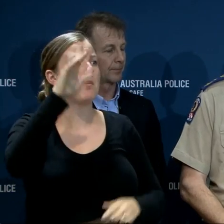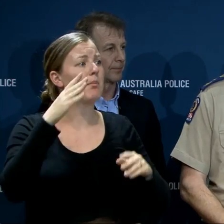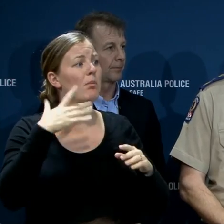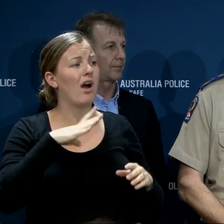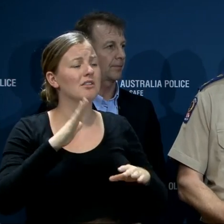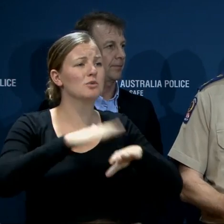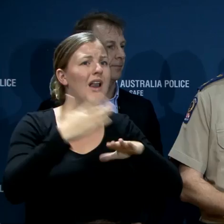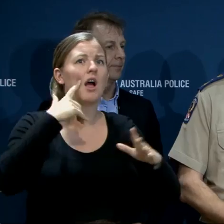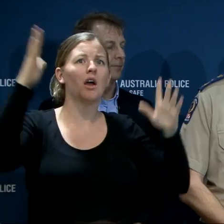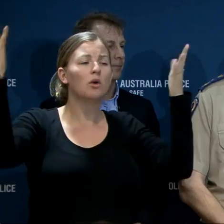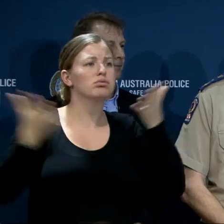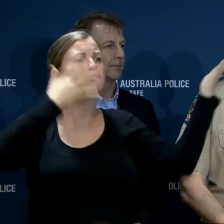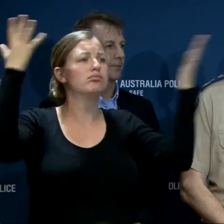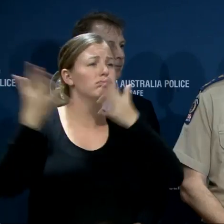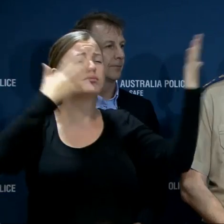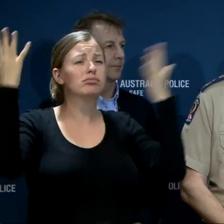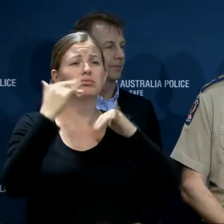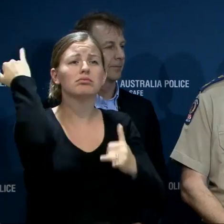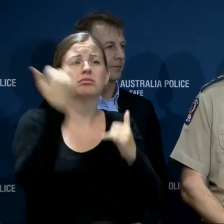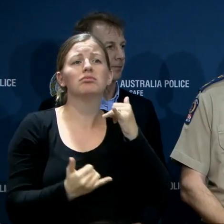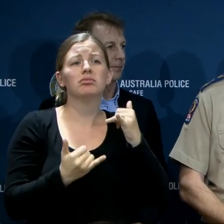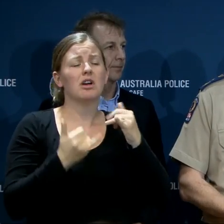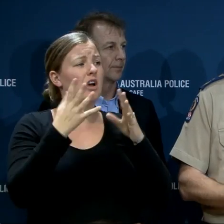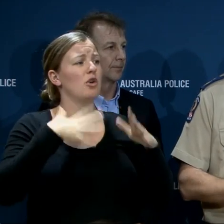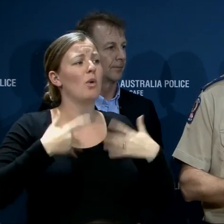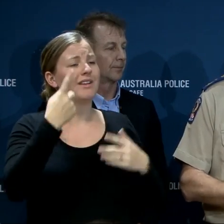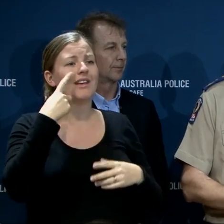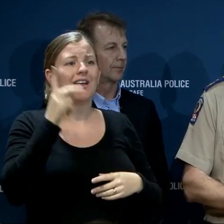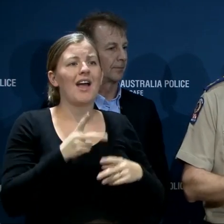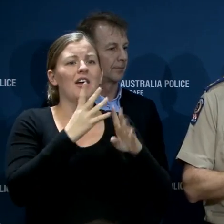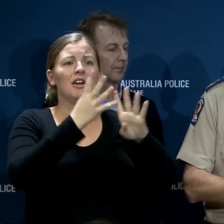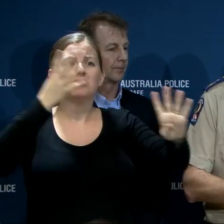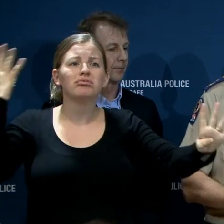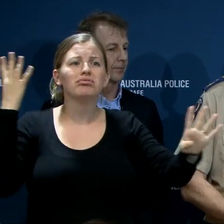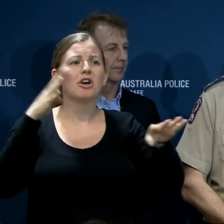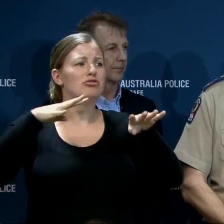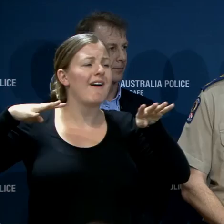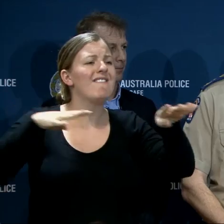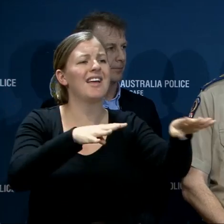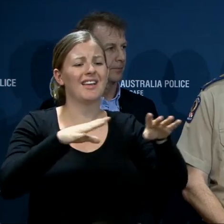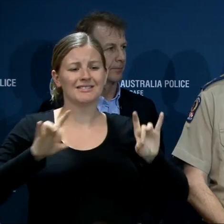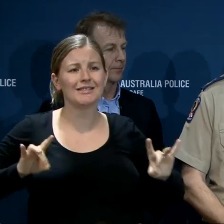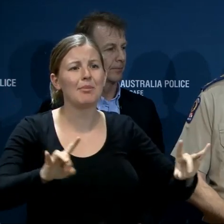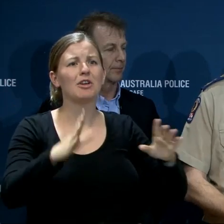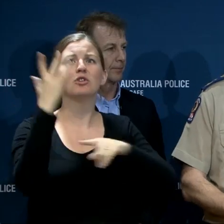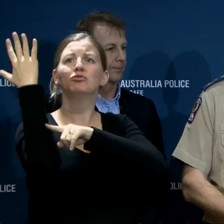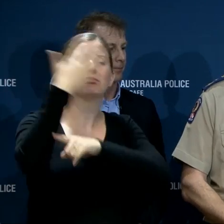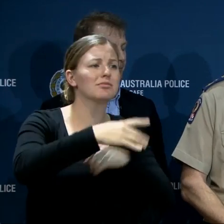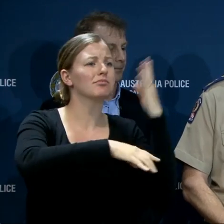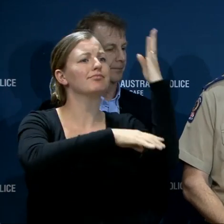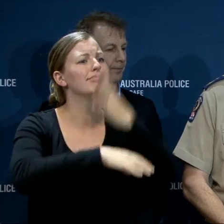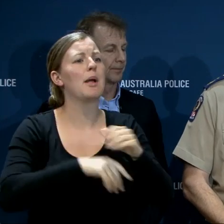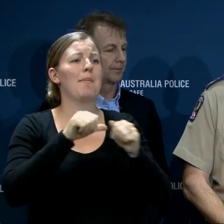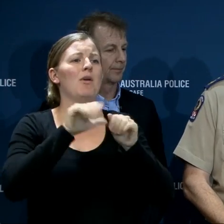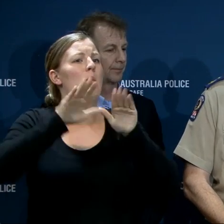winds impact and we start to see congestion on the roads, obstructions to the roads as tree infrastructure is